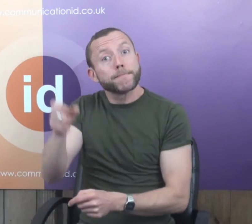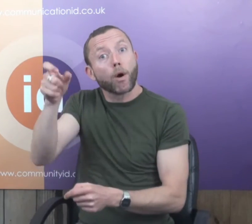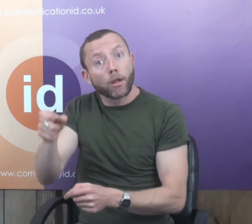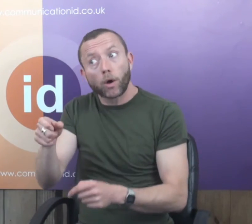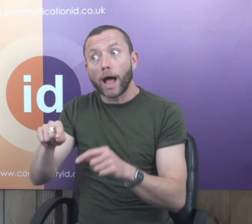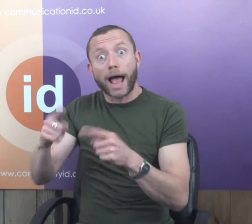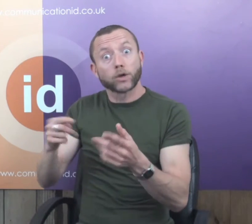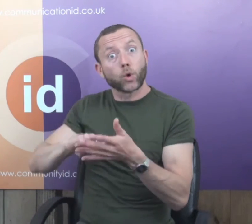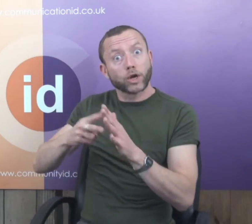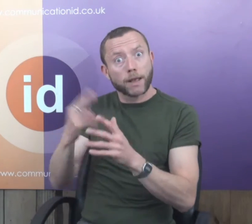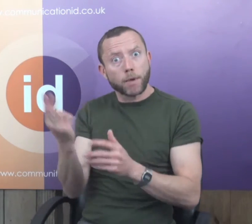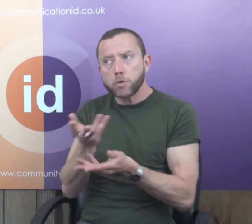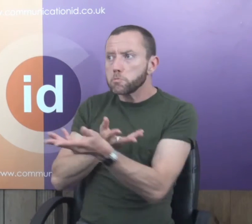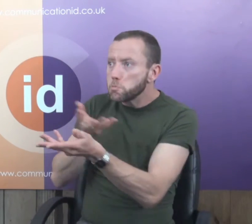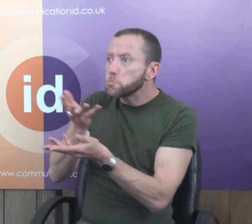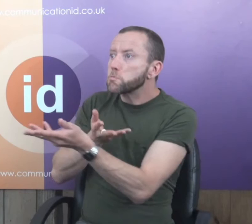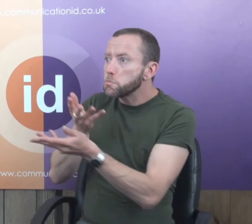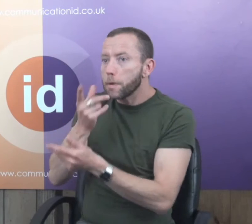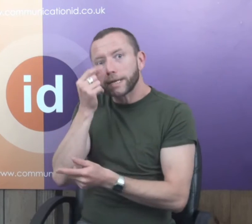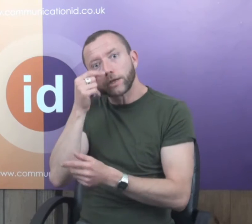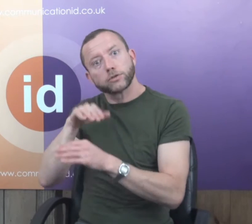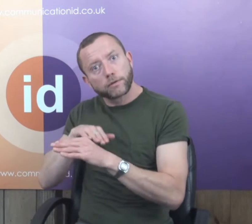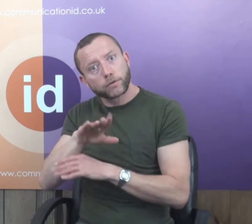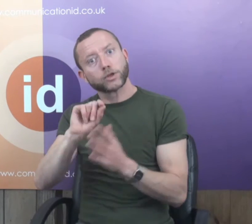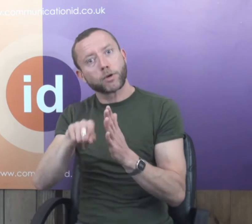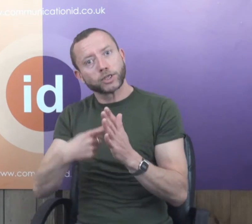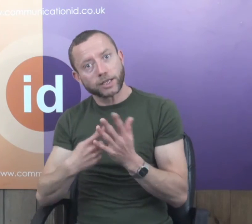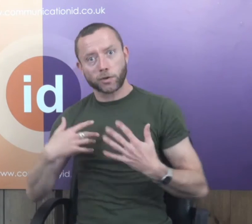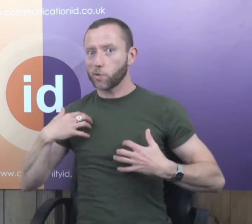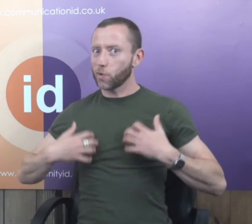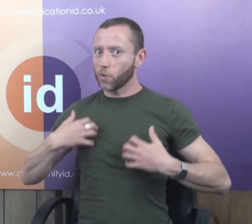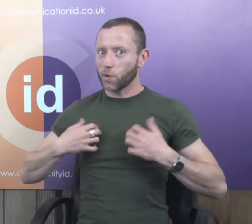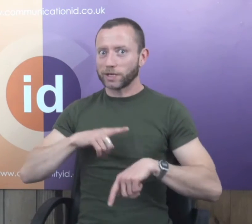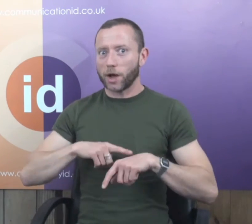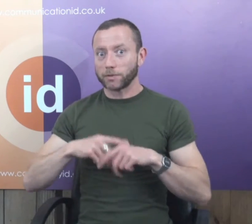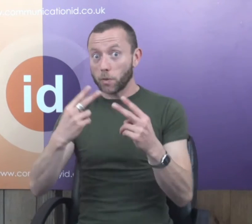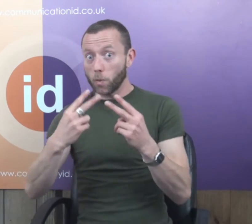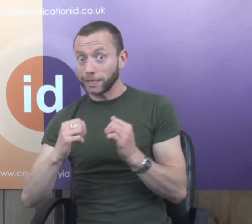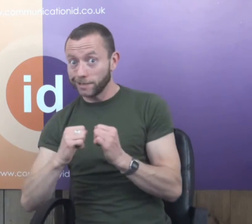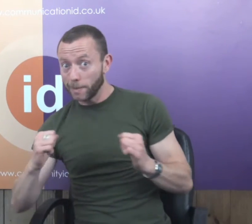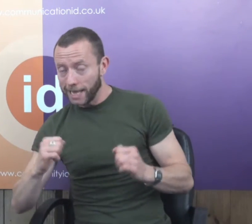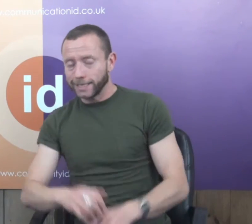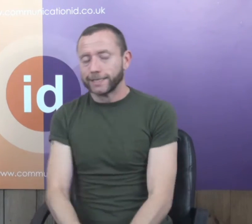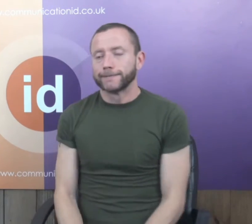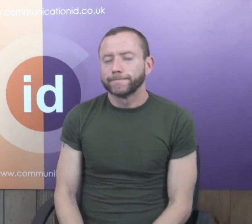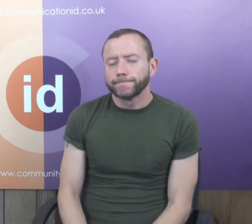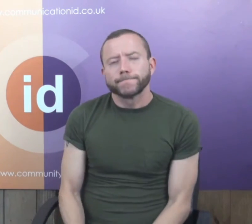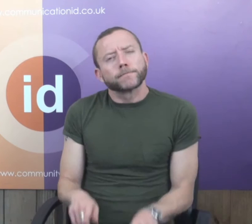I've been talking to different people and other organisations about potential future projects. Exciting times ahead so do watch your space.